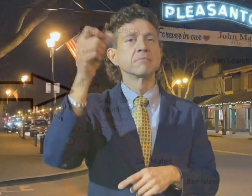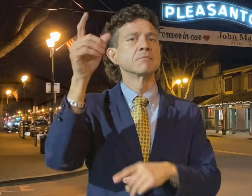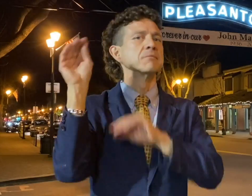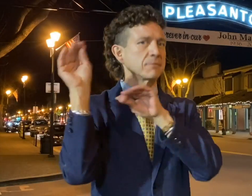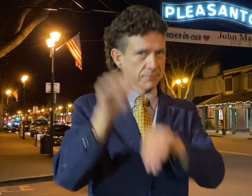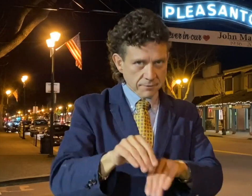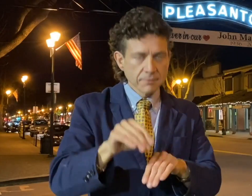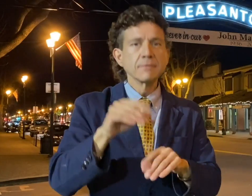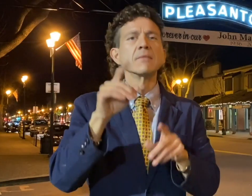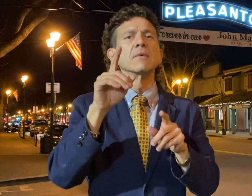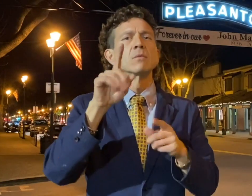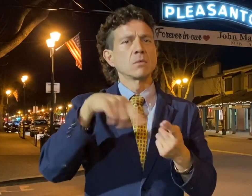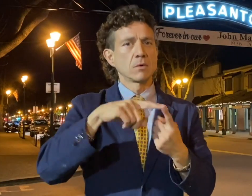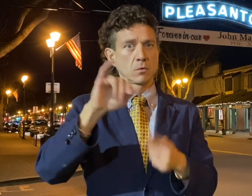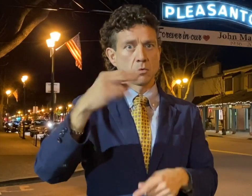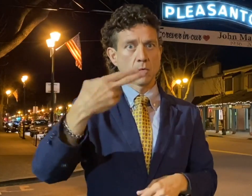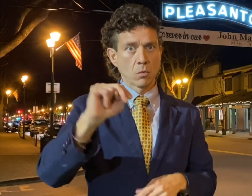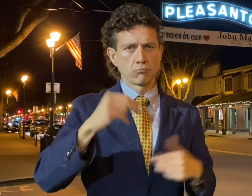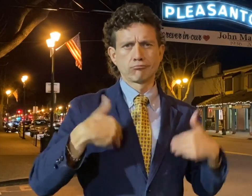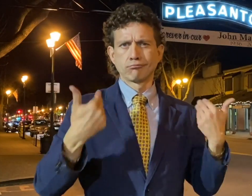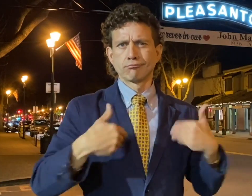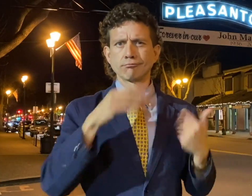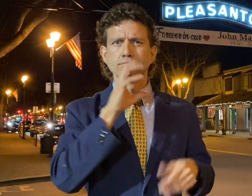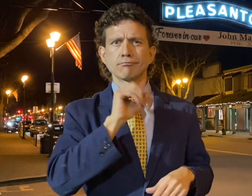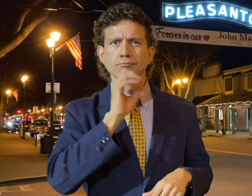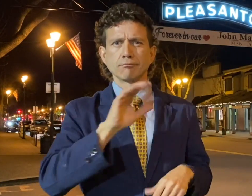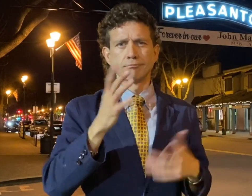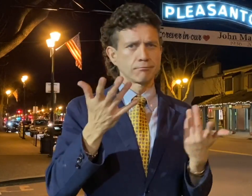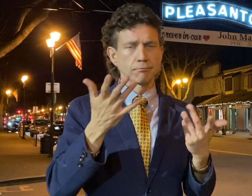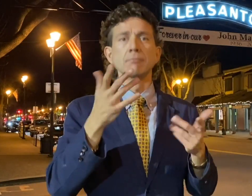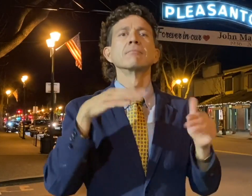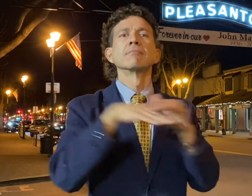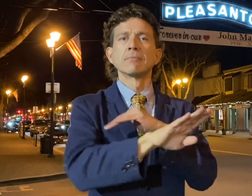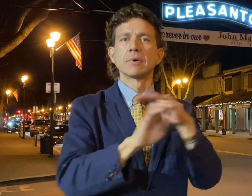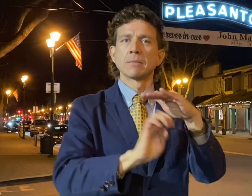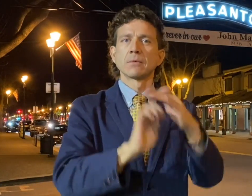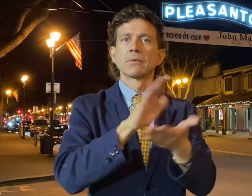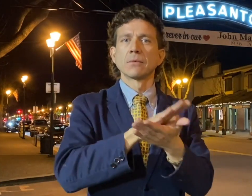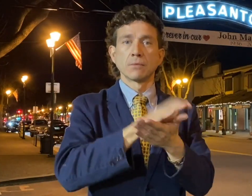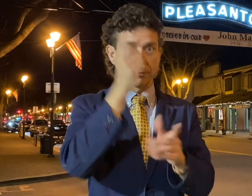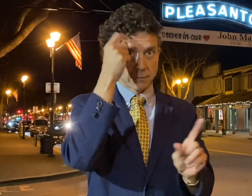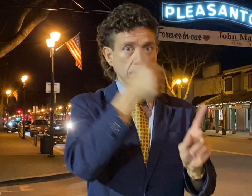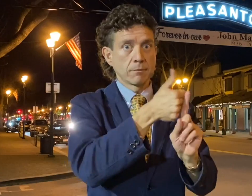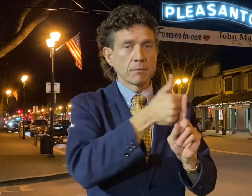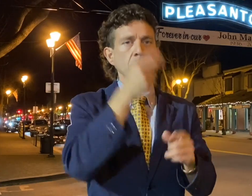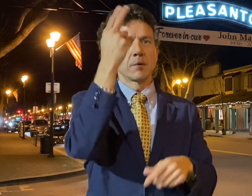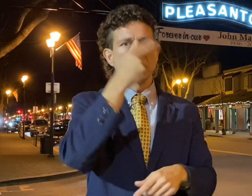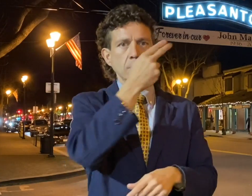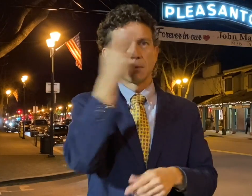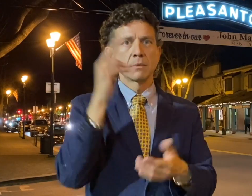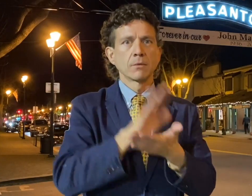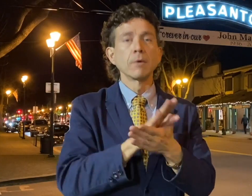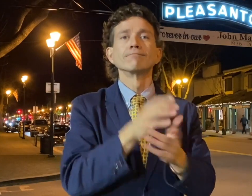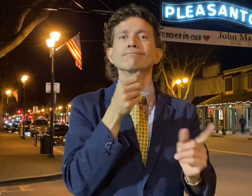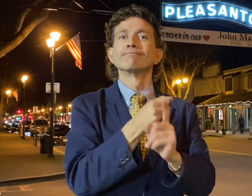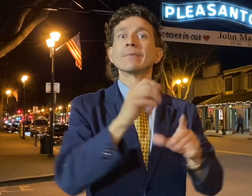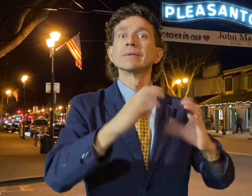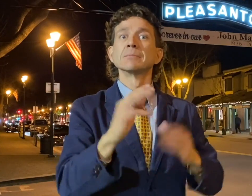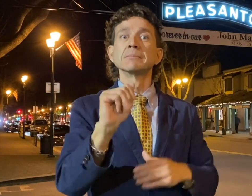John was very young when he moved. He was enrolled in a private Catholic elementary school. One